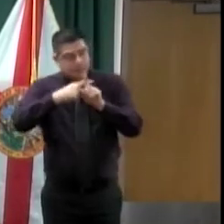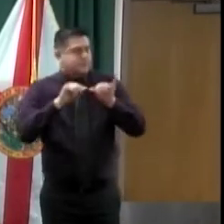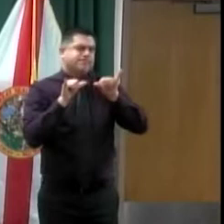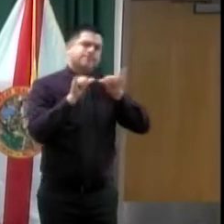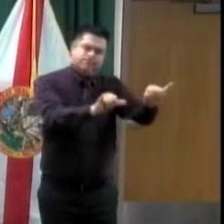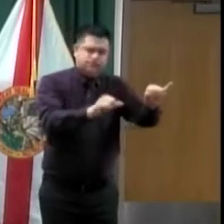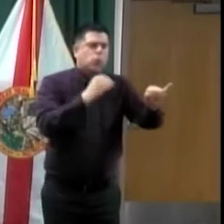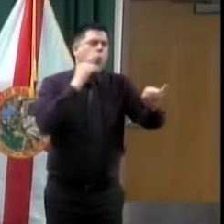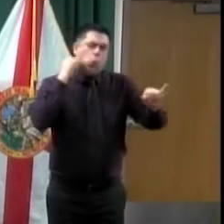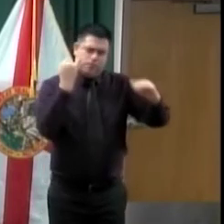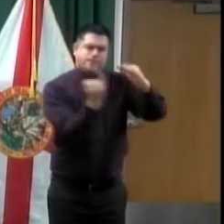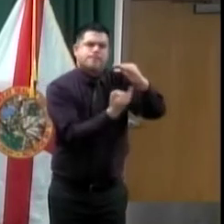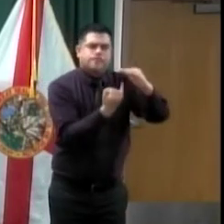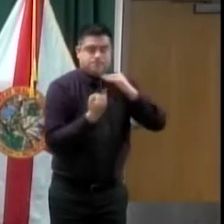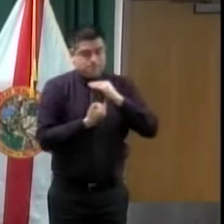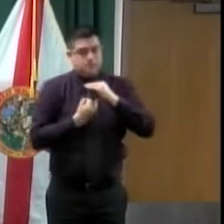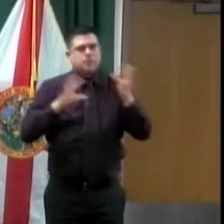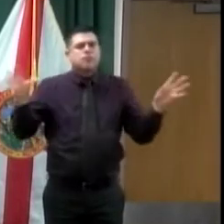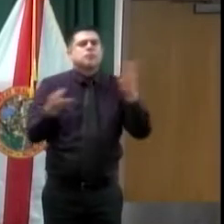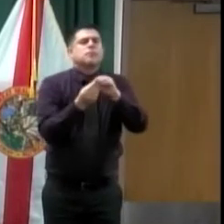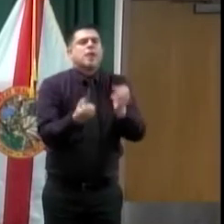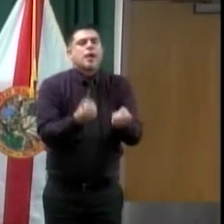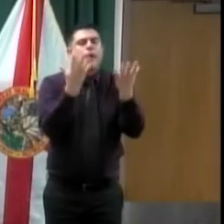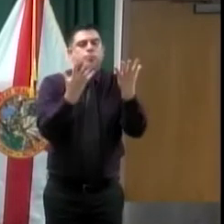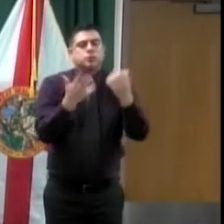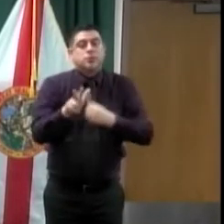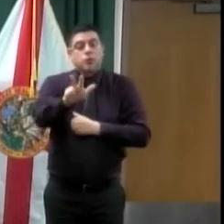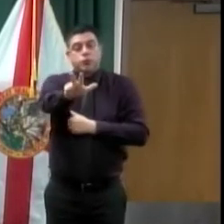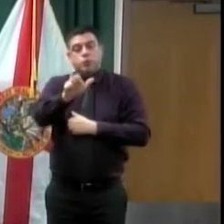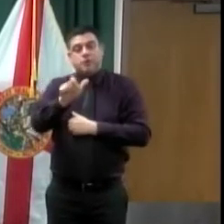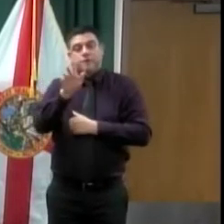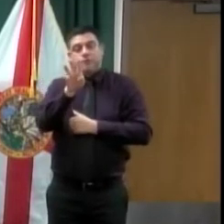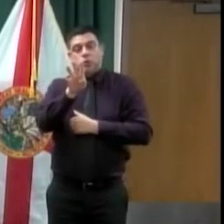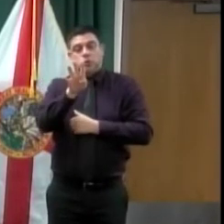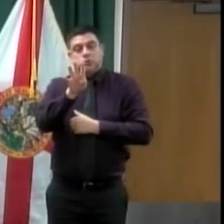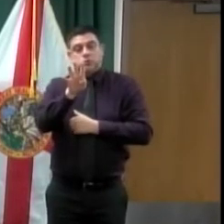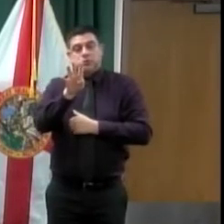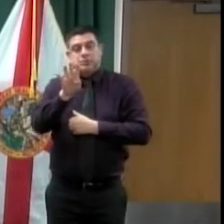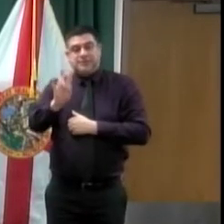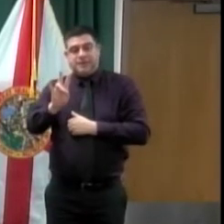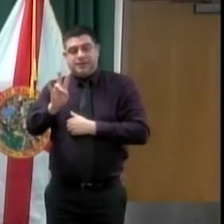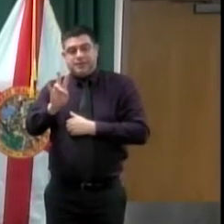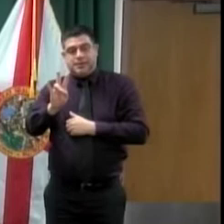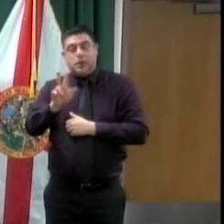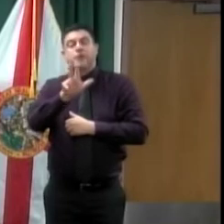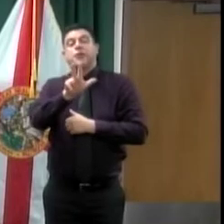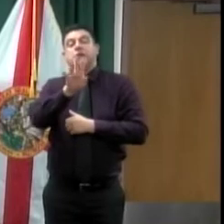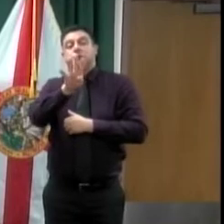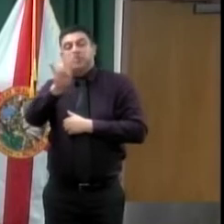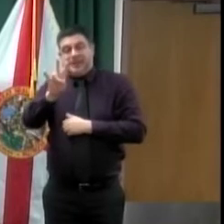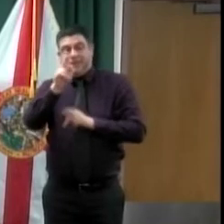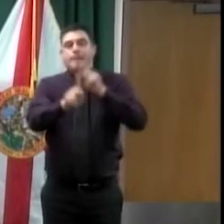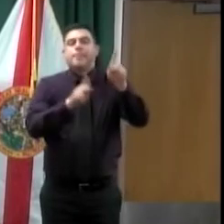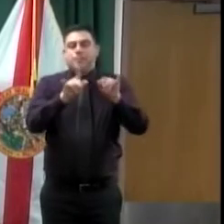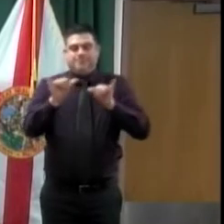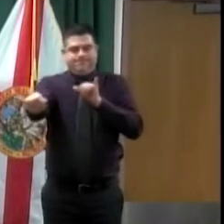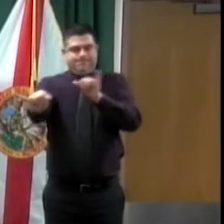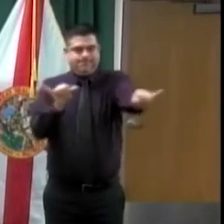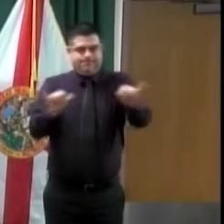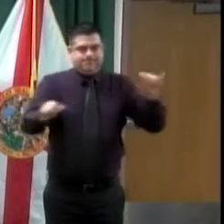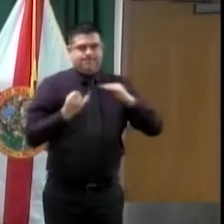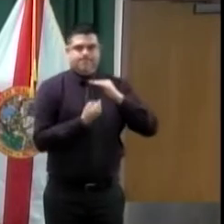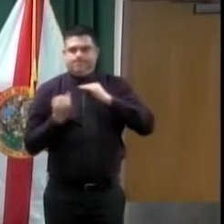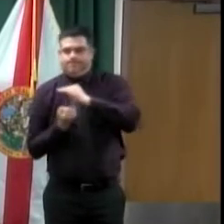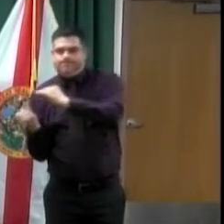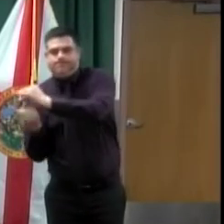to those individuals have been food services, pharmaceuticals, pet care. We don't